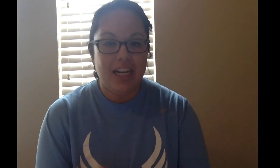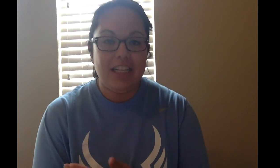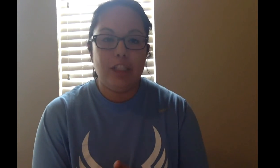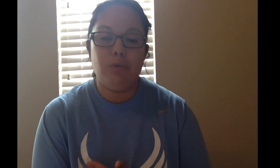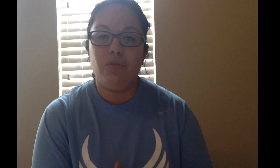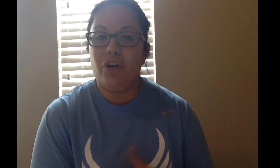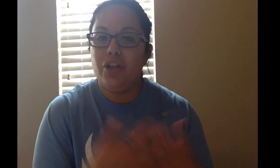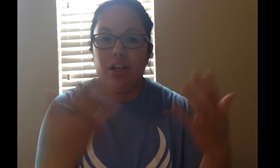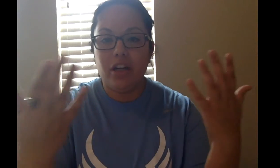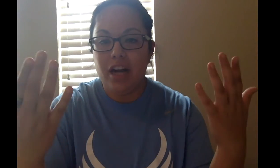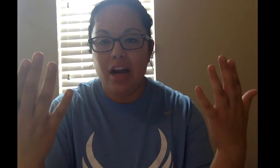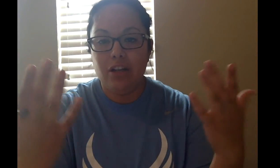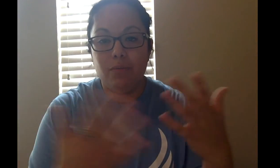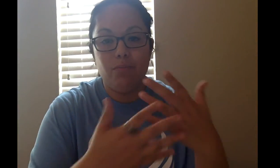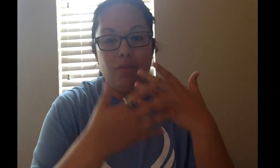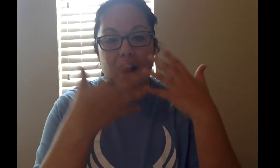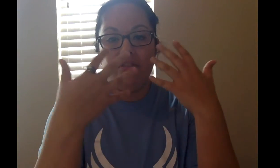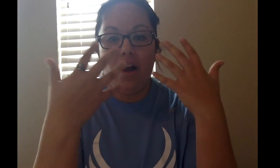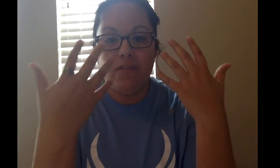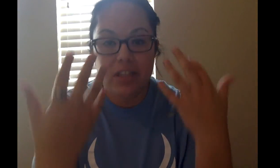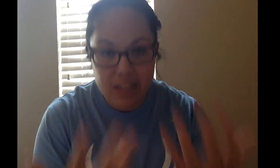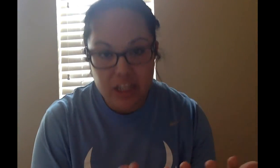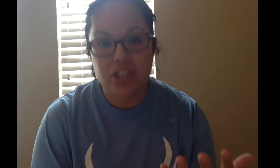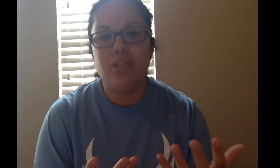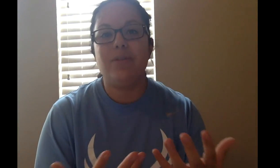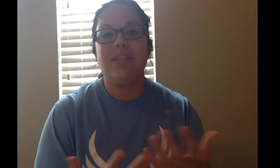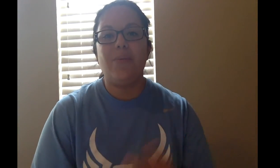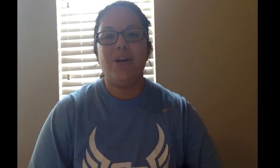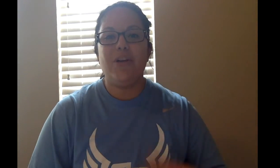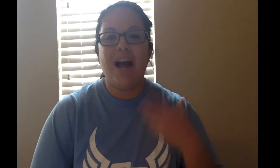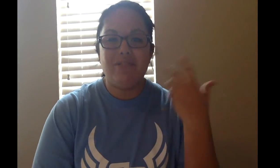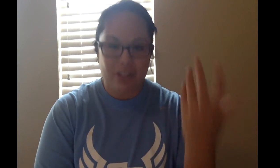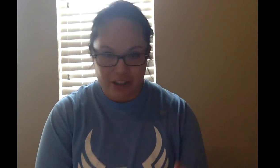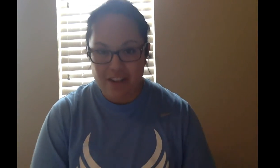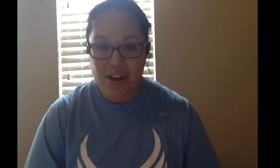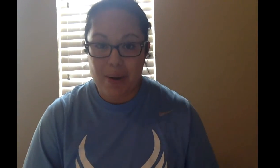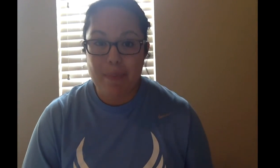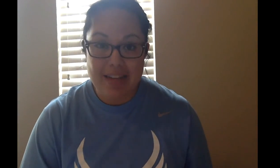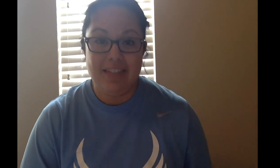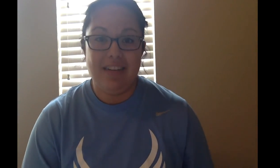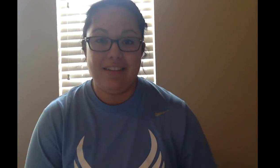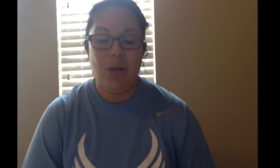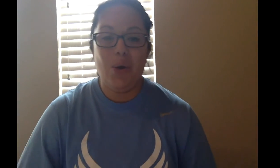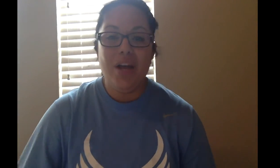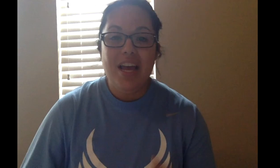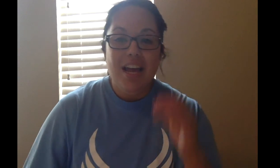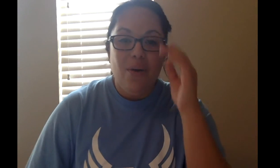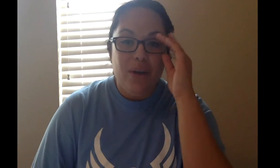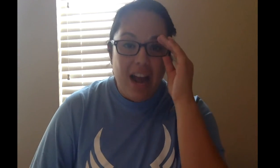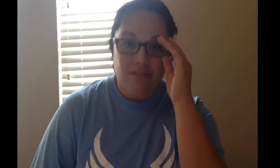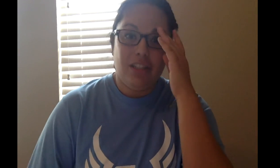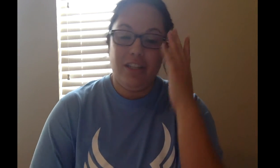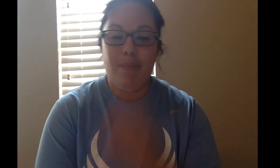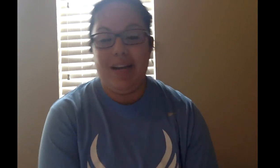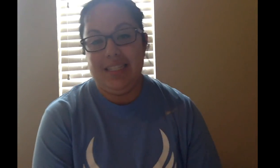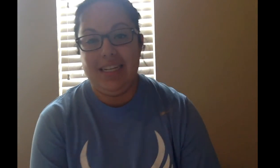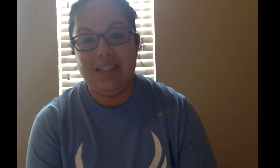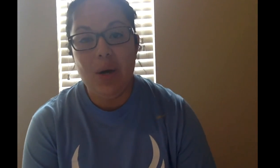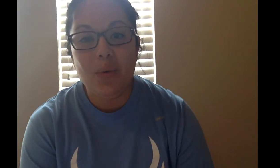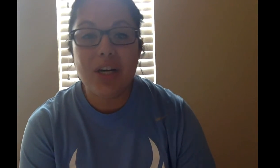English, before you can learn how to have conversations with someone, you have to learn the very basics. So we have to learn the basics. So we're